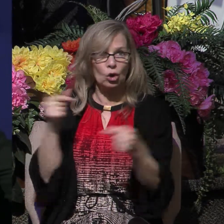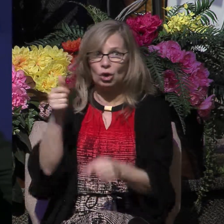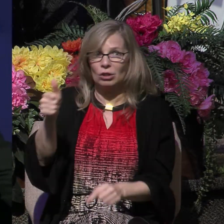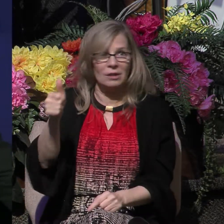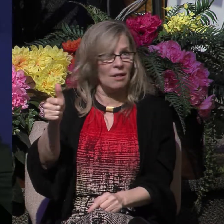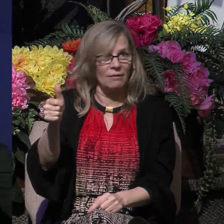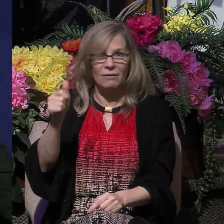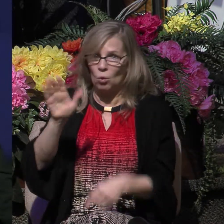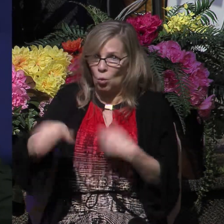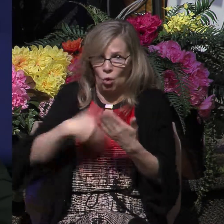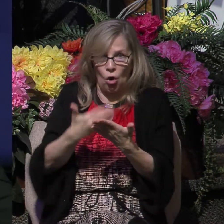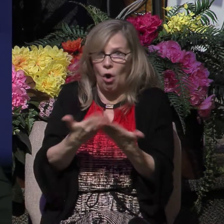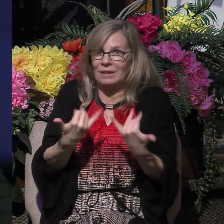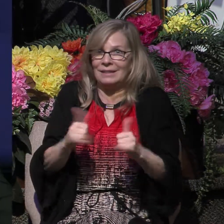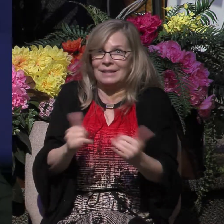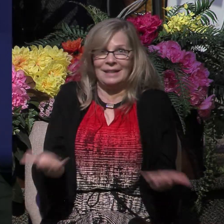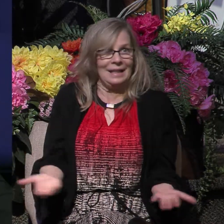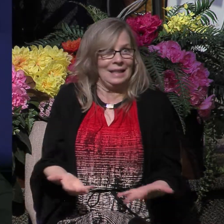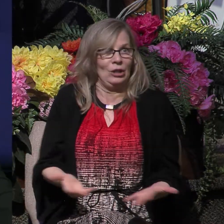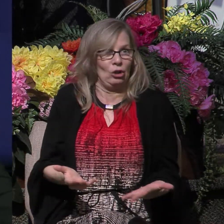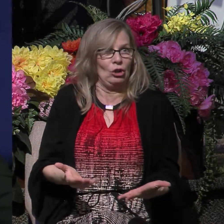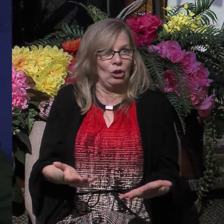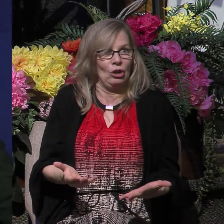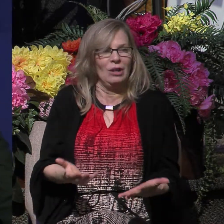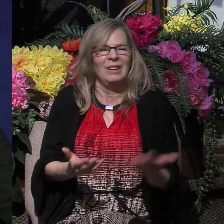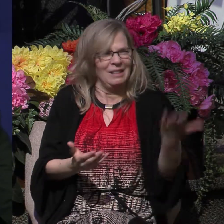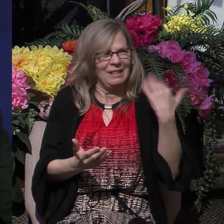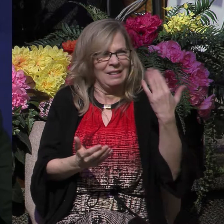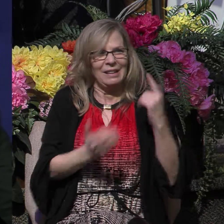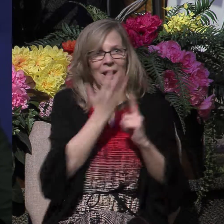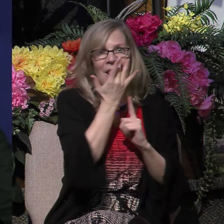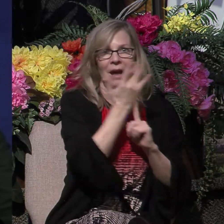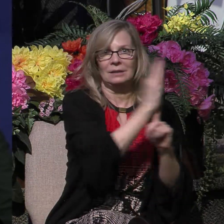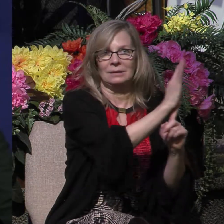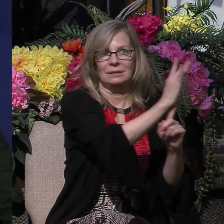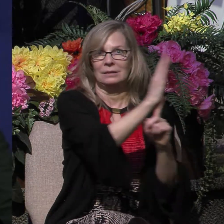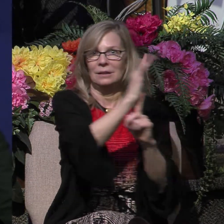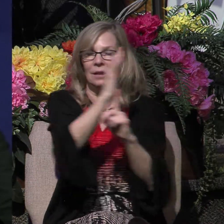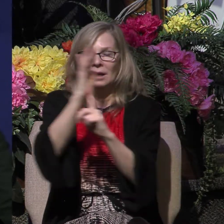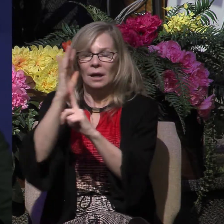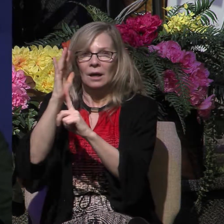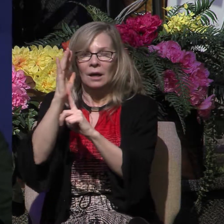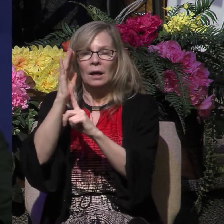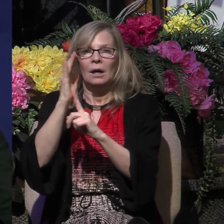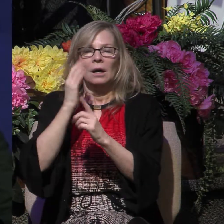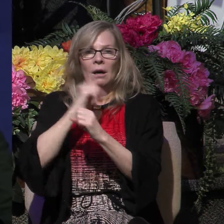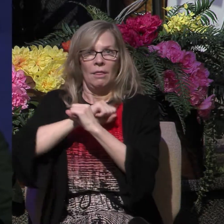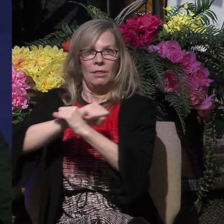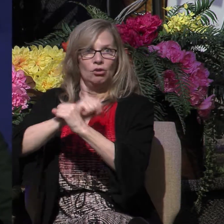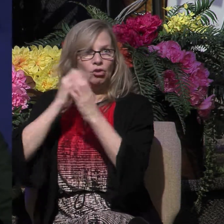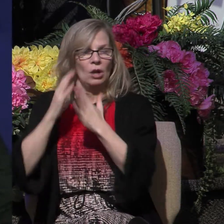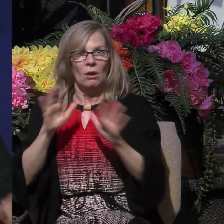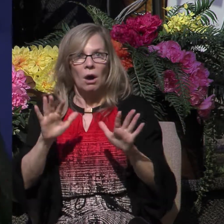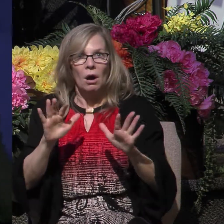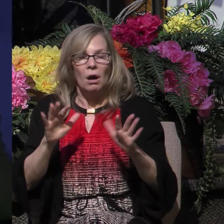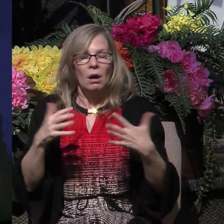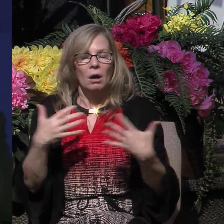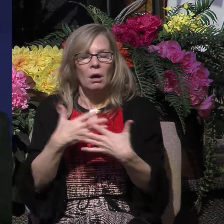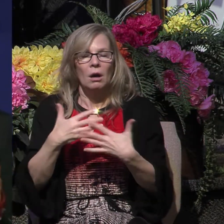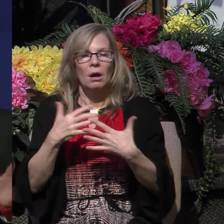here. And he called for lights and rushed in, and trembling with fear, he fell down before Paul and Silas. Now, Luke tells